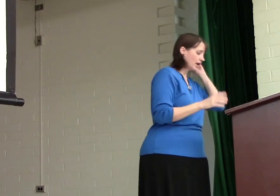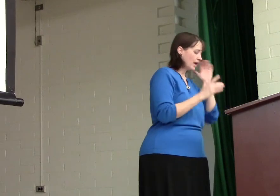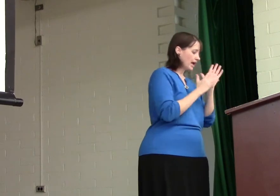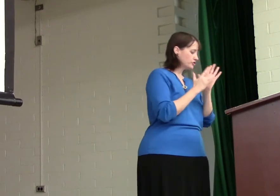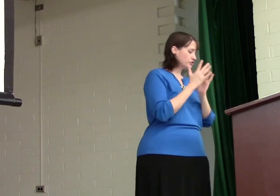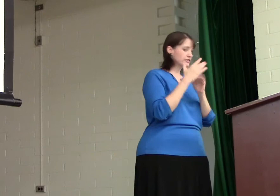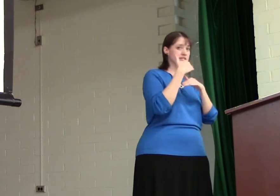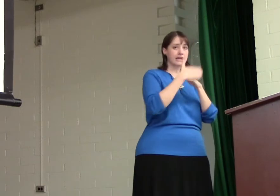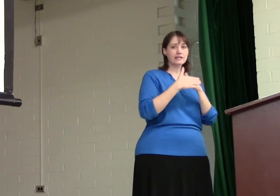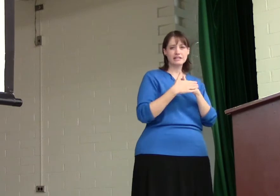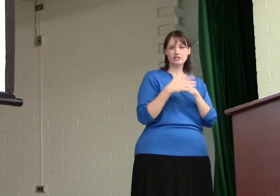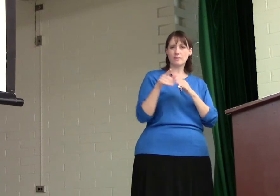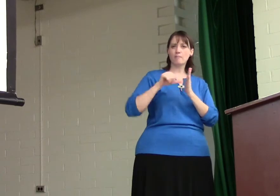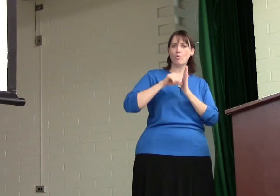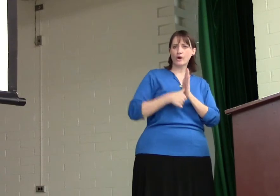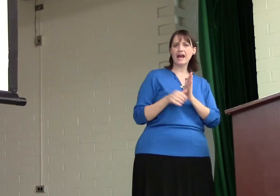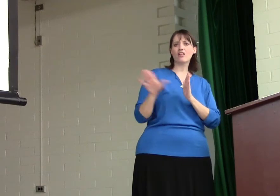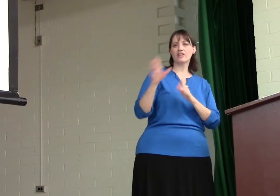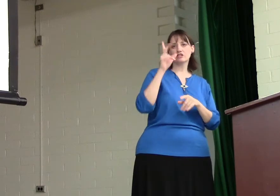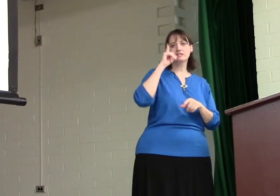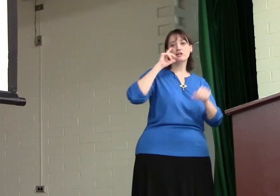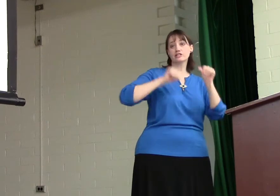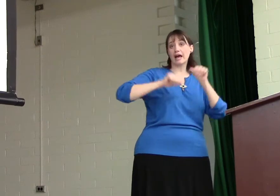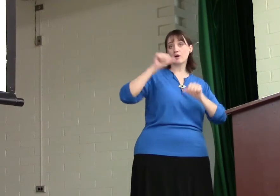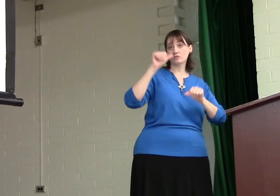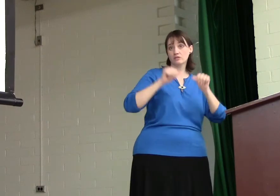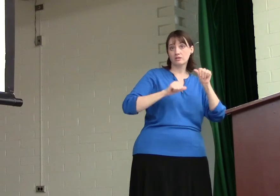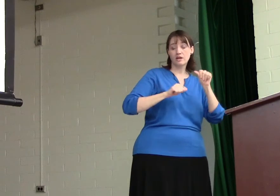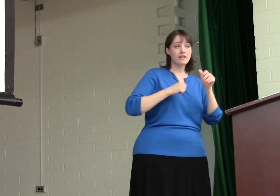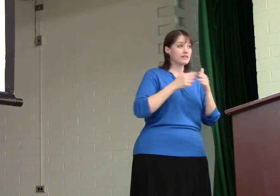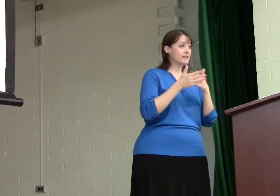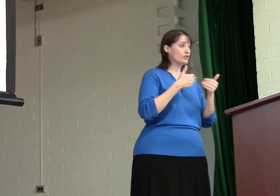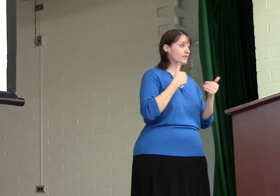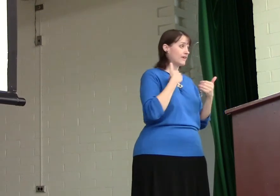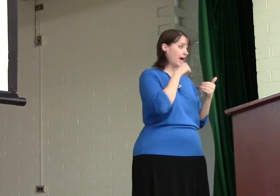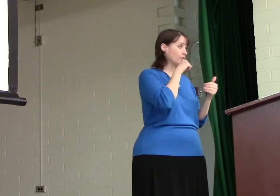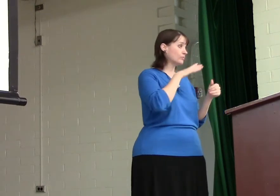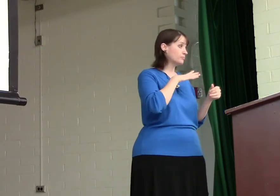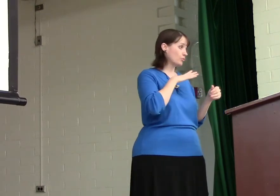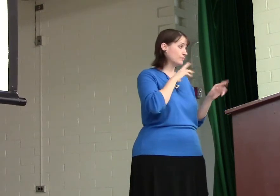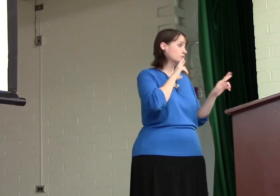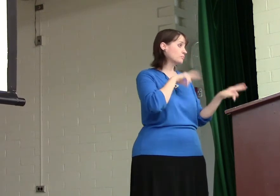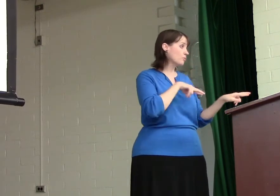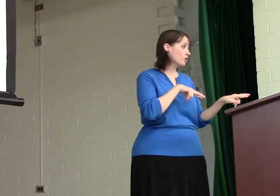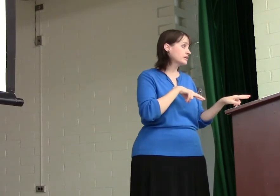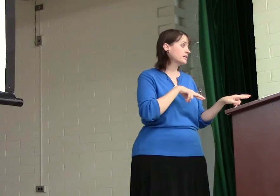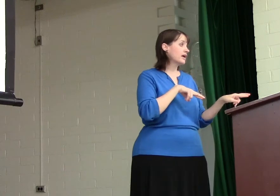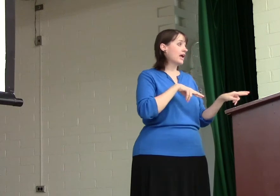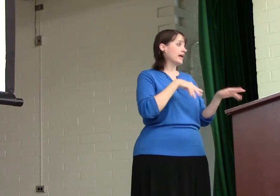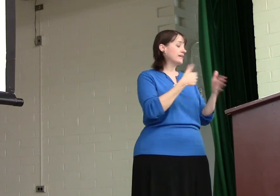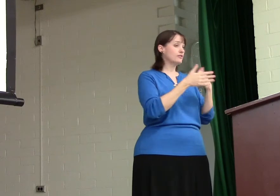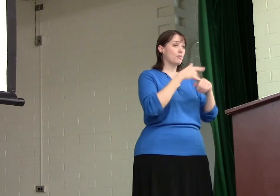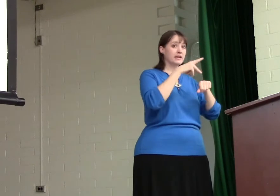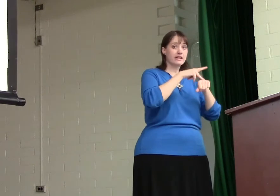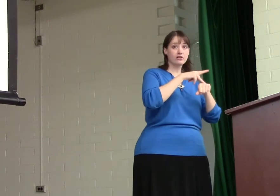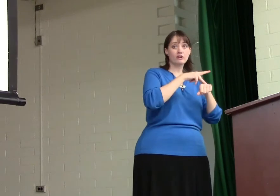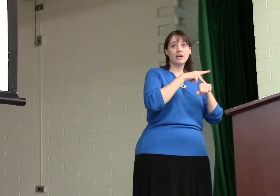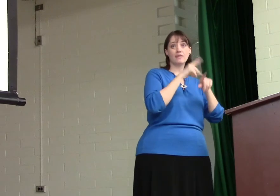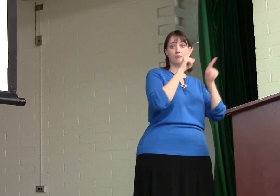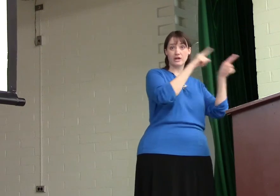And Jesus next, he's going to point out their doubt. That even though they've had the women's report, and even though Peter went